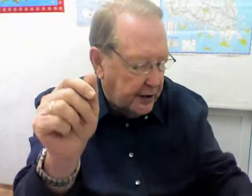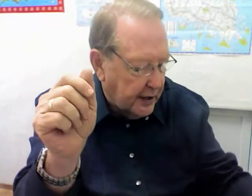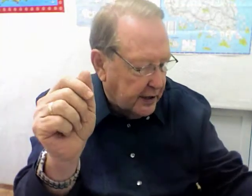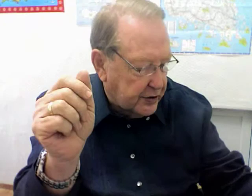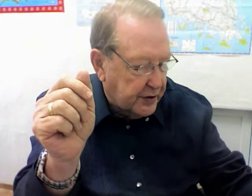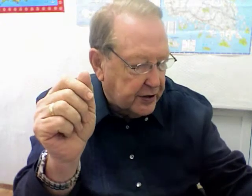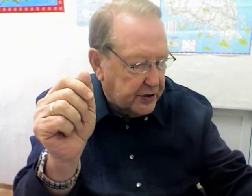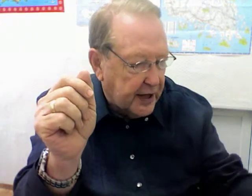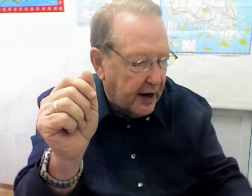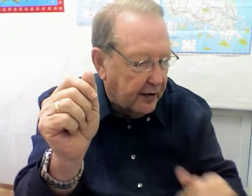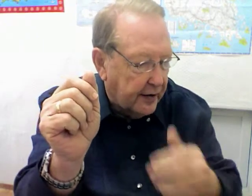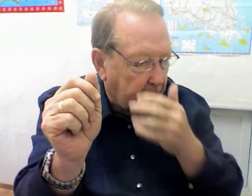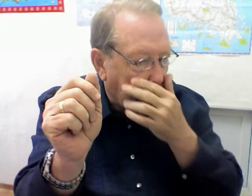does this, that, or the other.